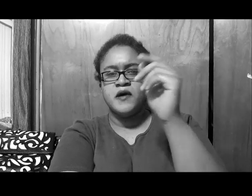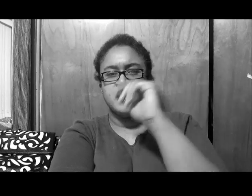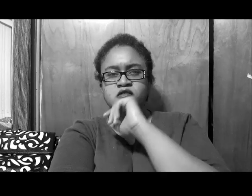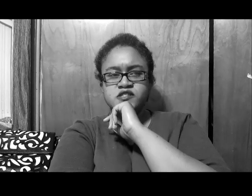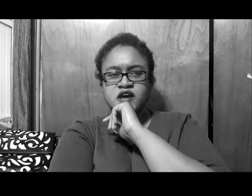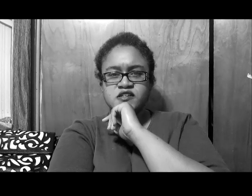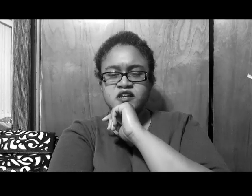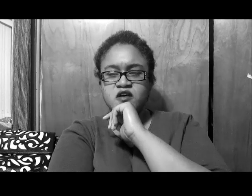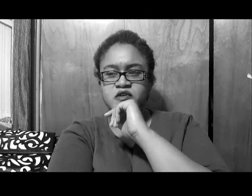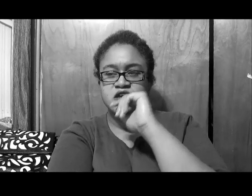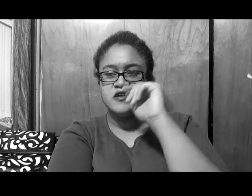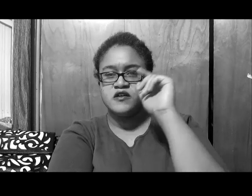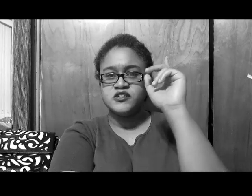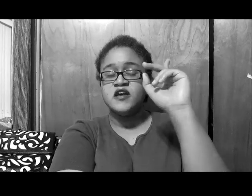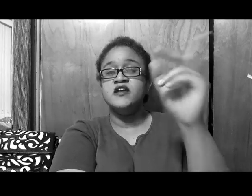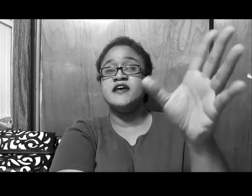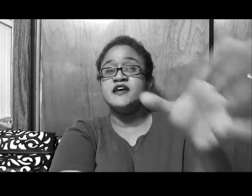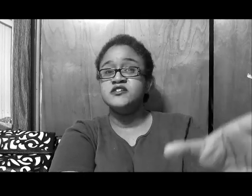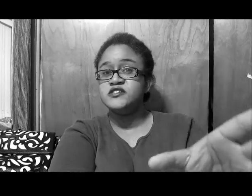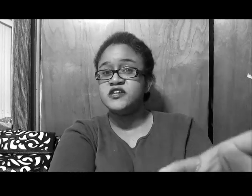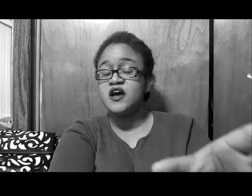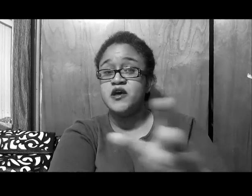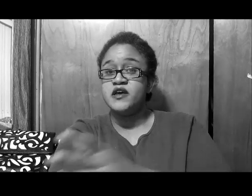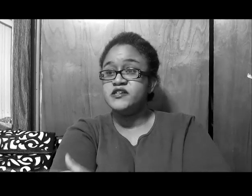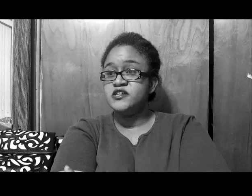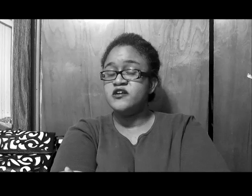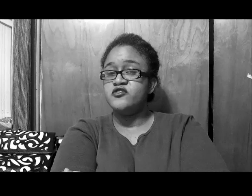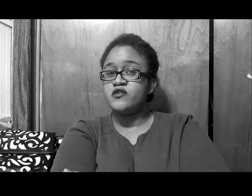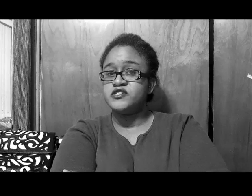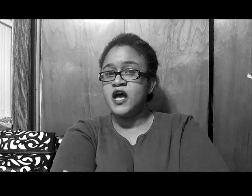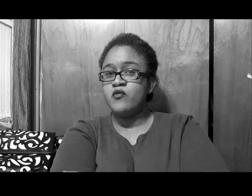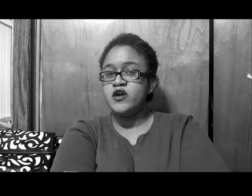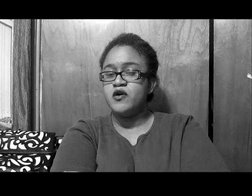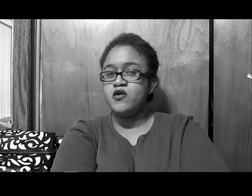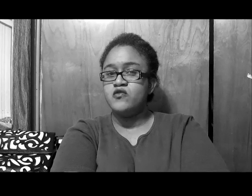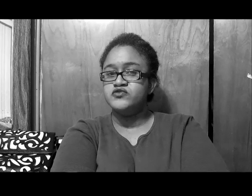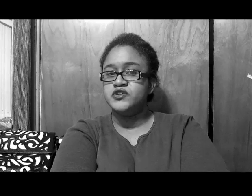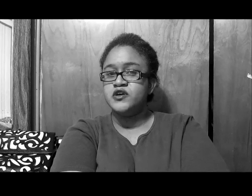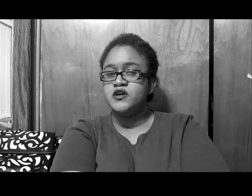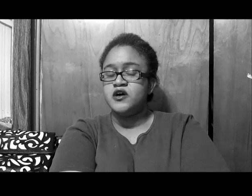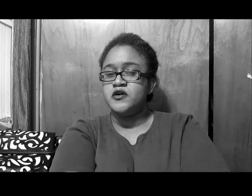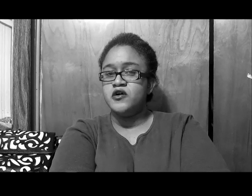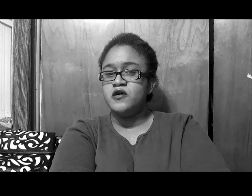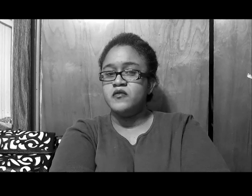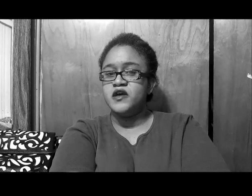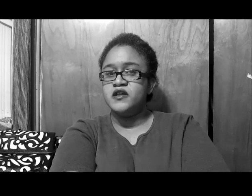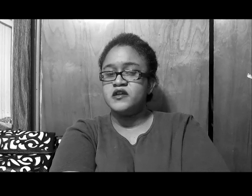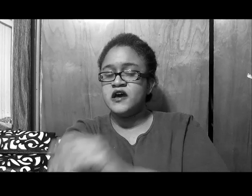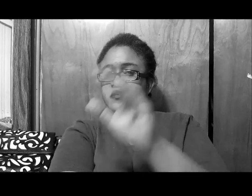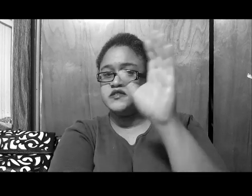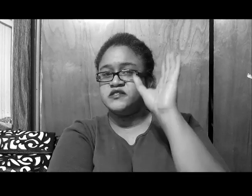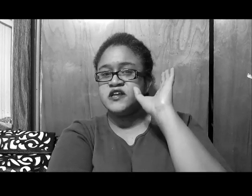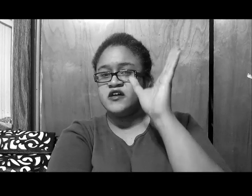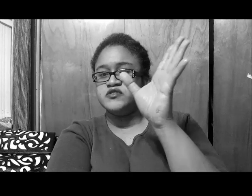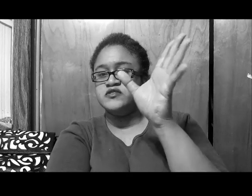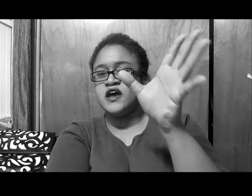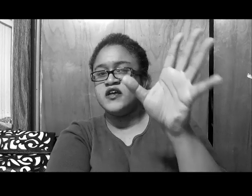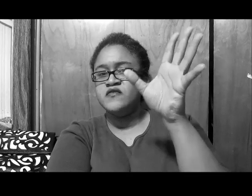Apollo decides, come with Kenya, because Kenya, actually this time, is sitting here, doing her sideway pose, um, and kind of, kind of, not even